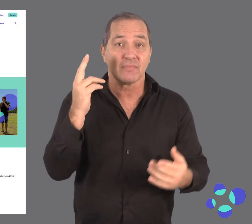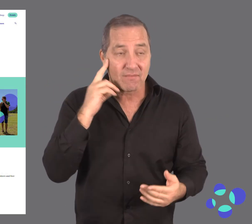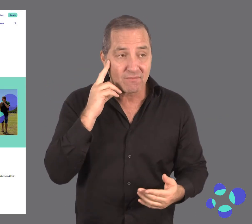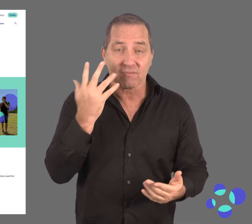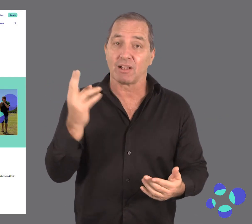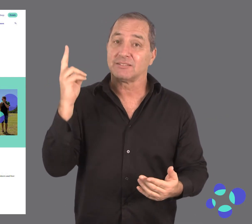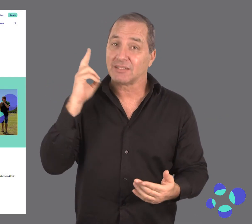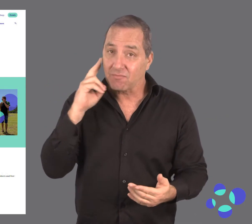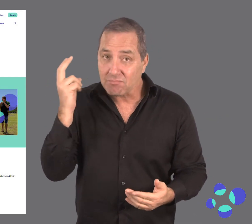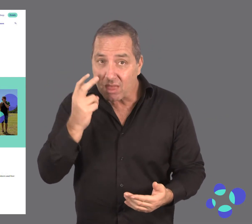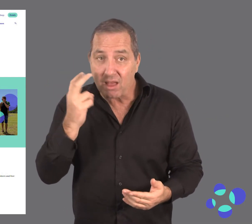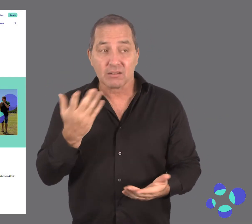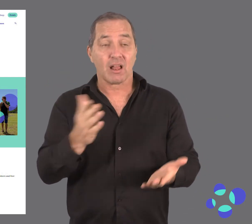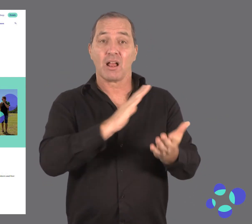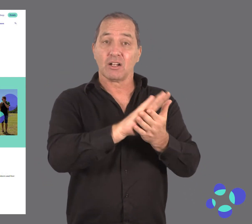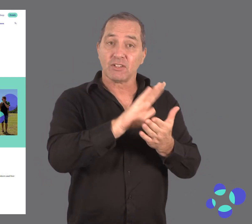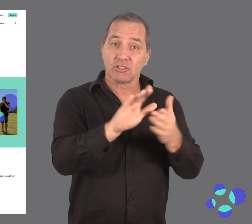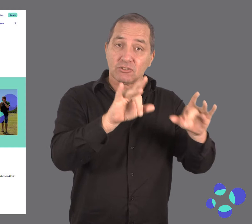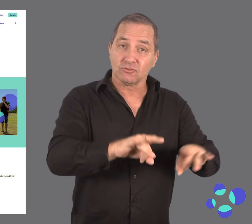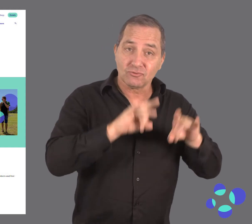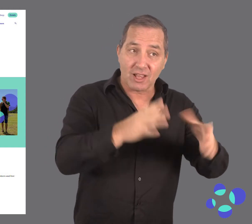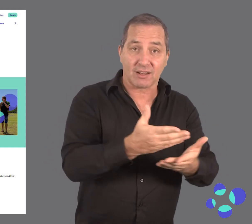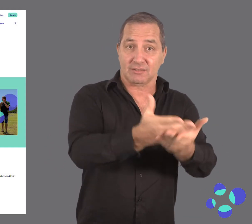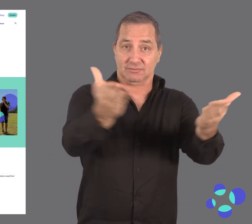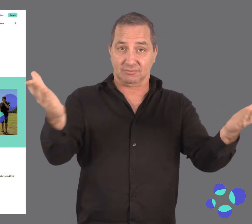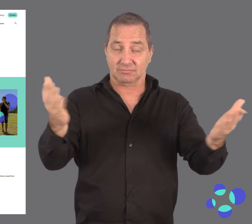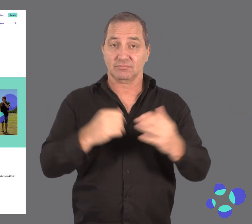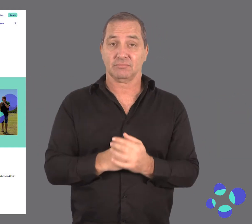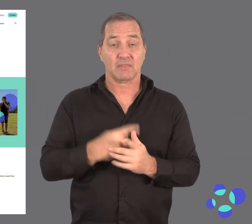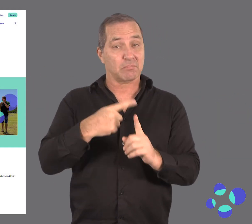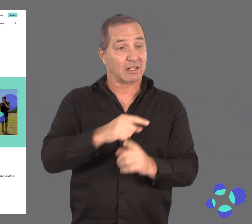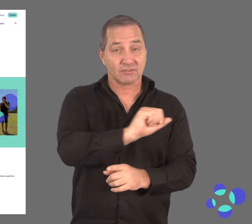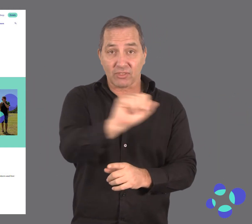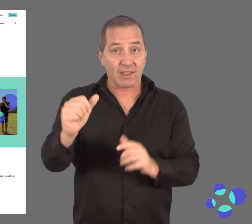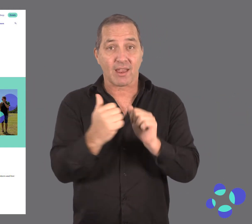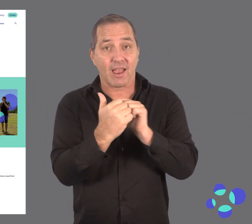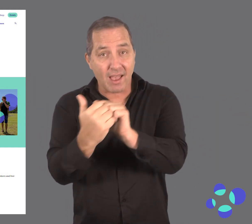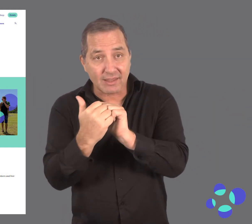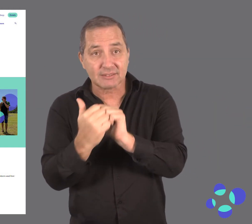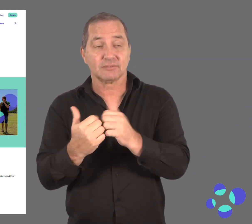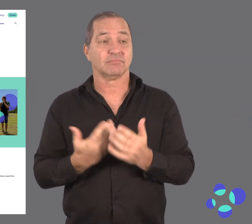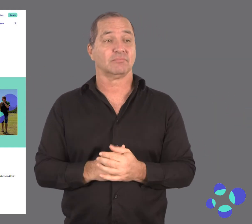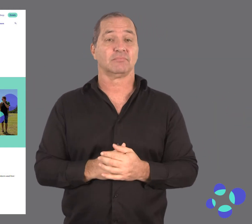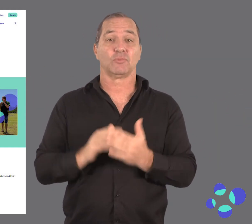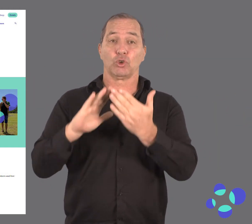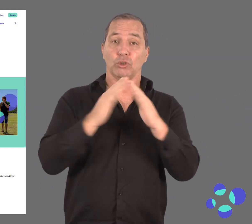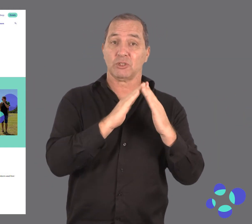available for any deaf, deafblind or hard of hearing person within Australia. But not just them, their colleagues,